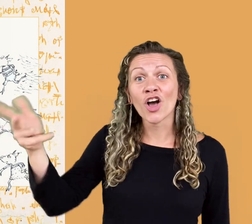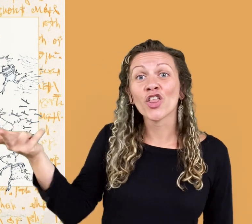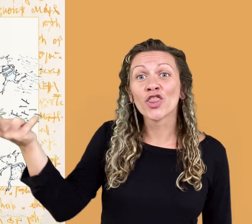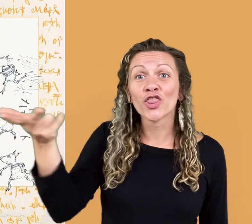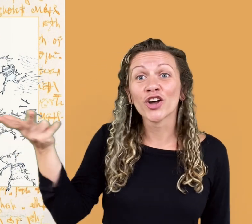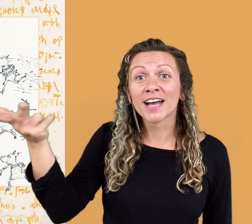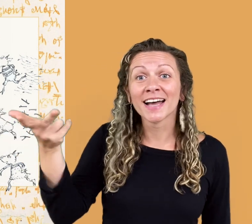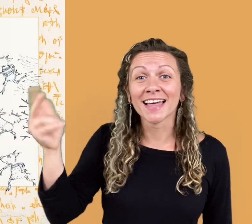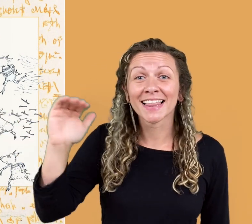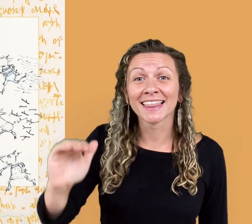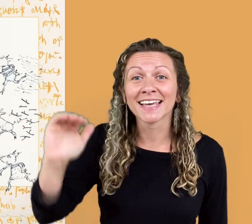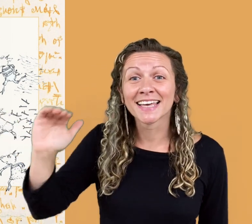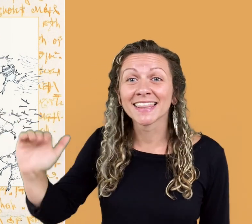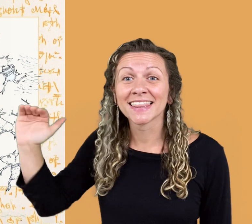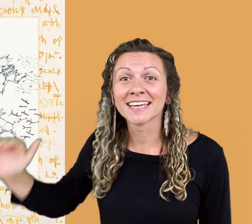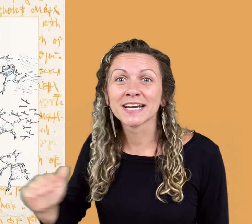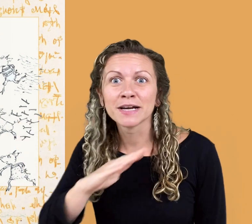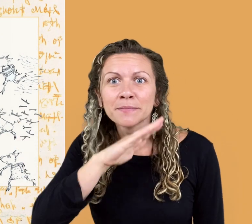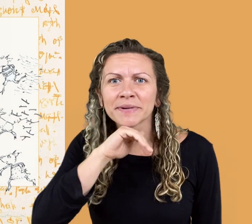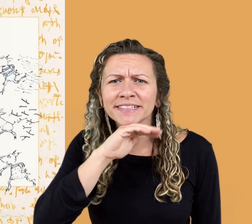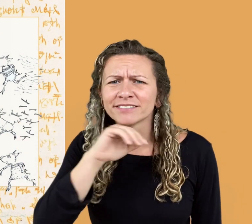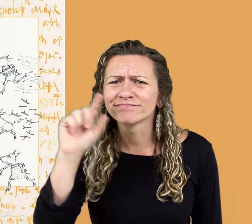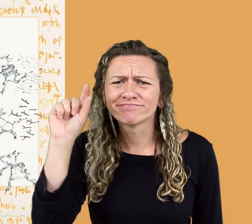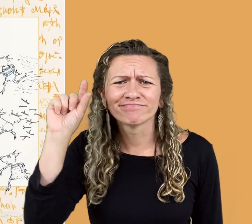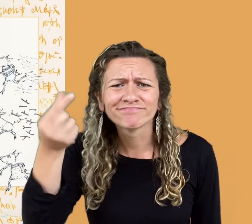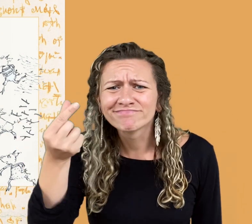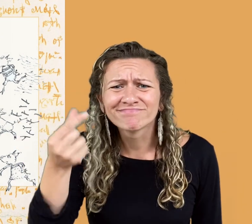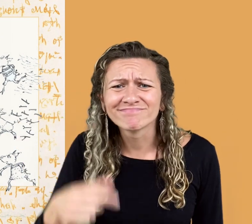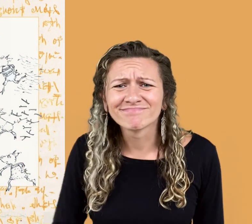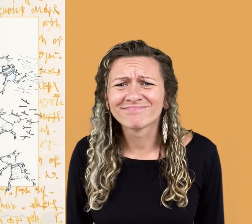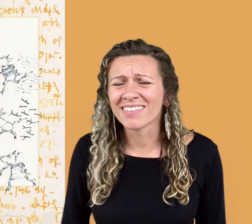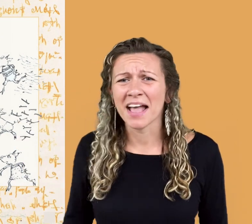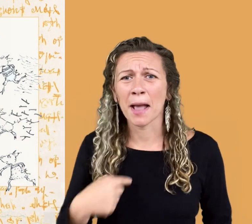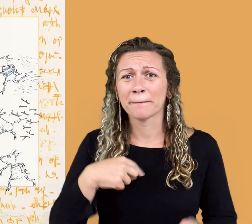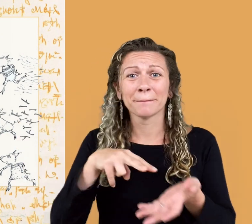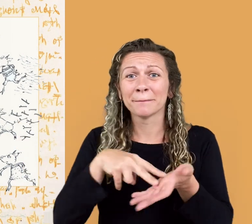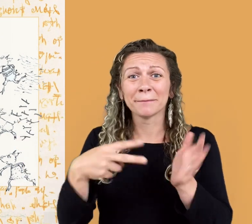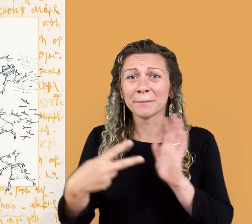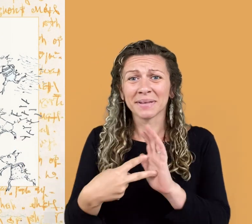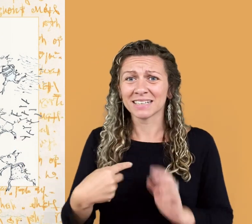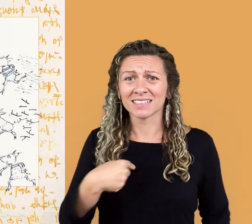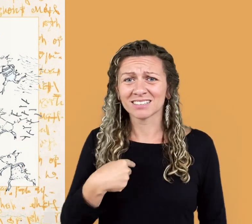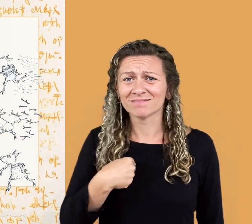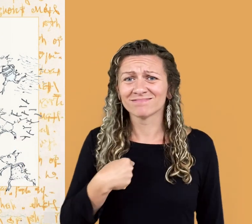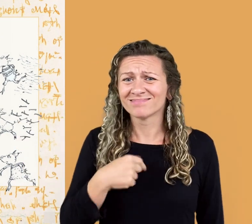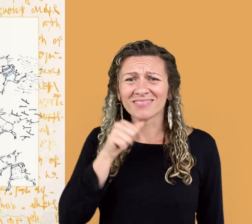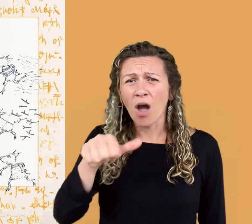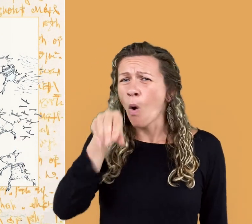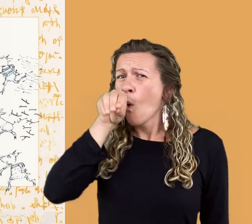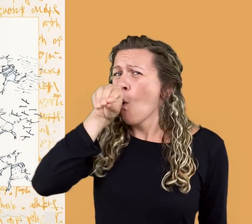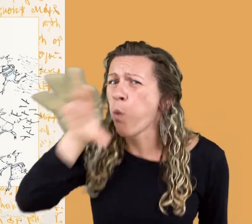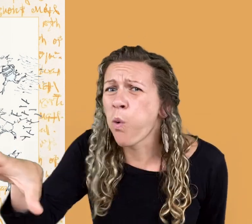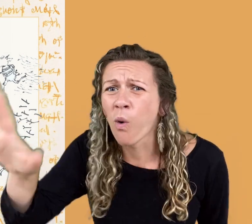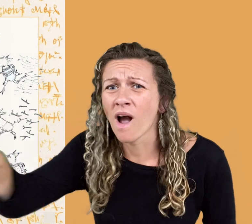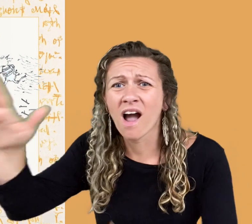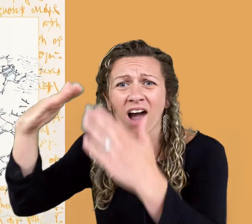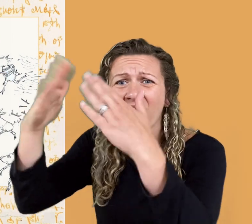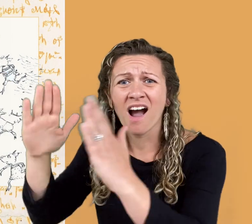Those three little pigs are so stupid. I mean, I wasn't really going to